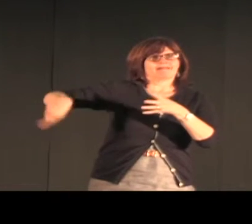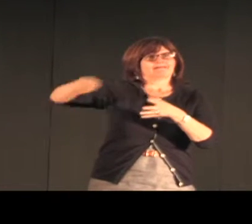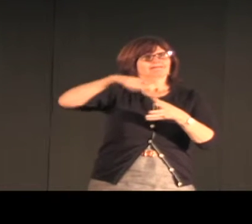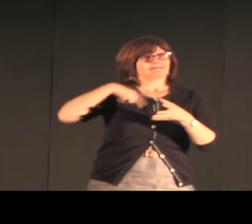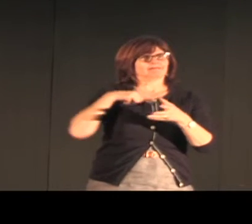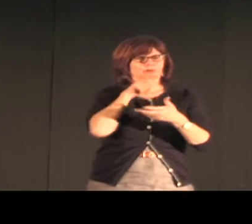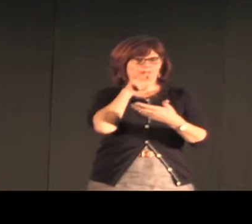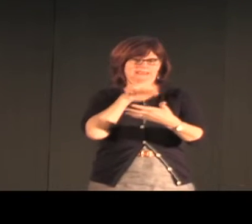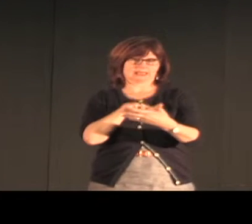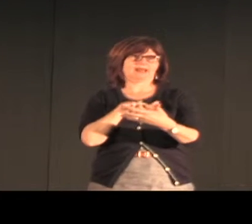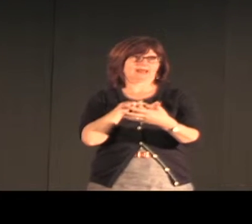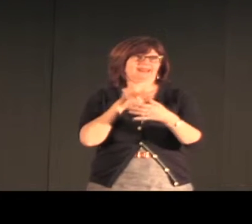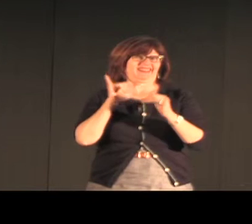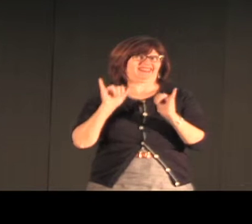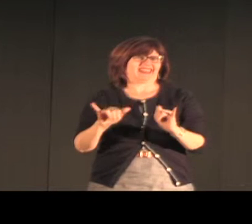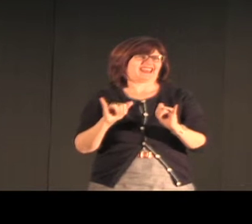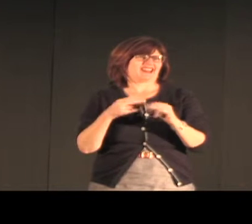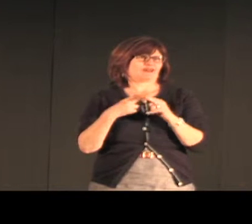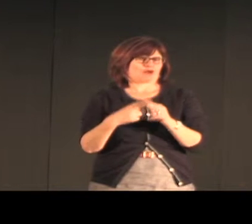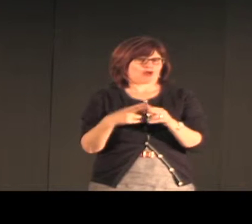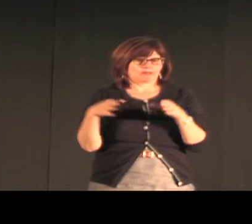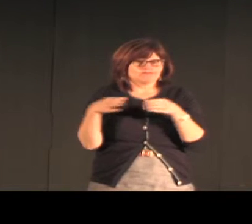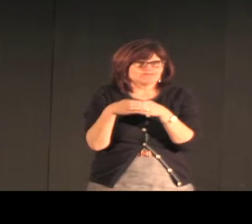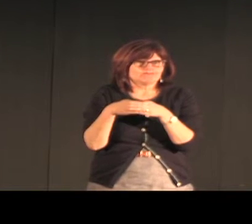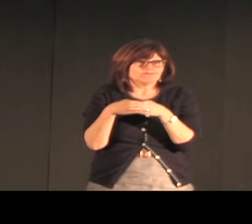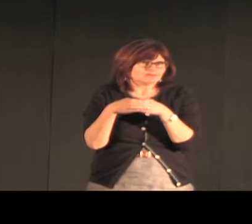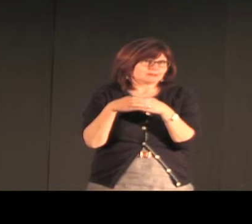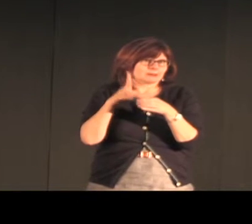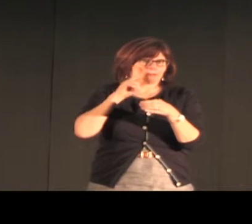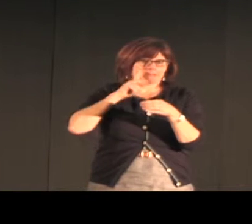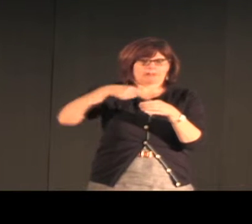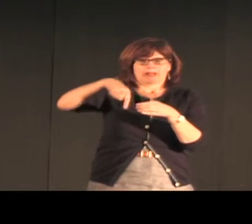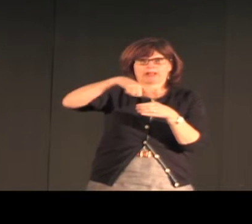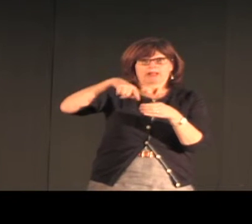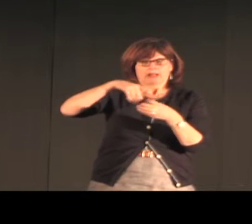sign languages and there's a good body of them now to be studying together.